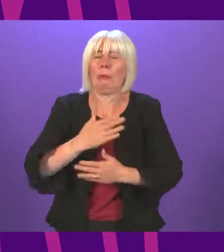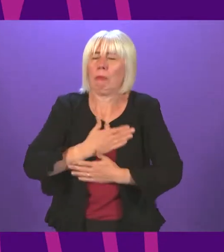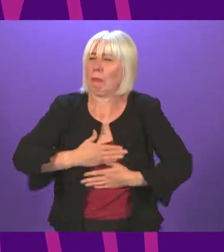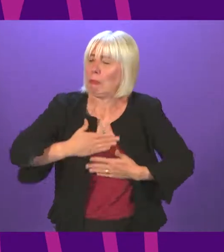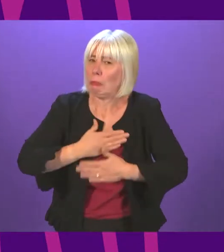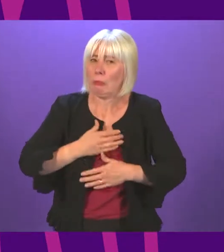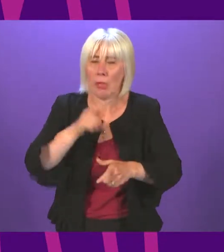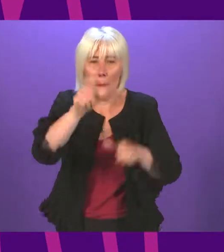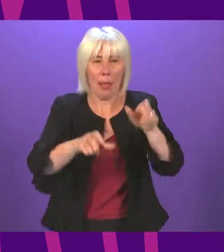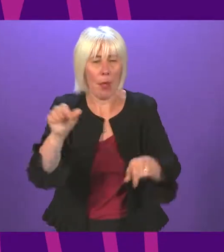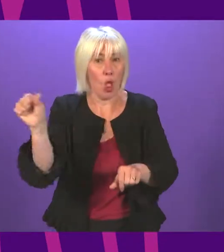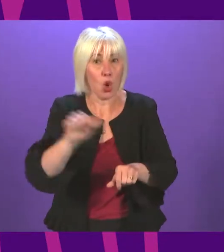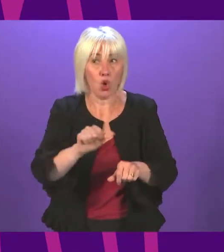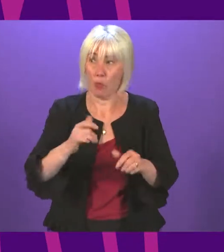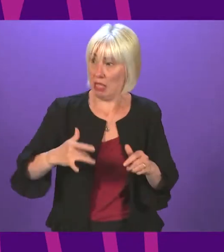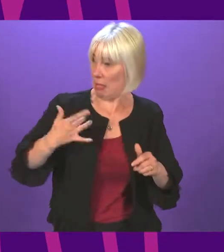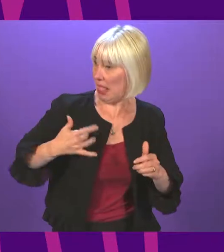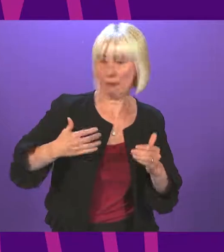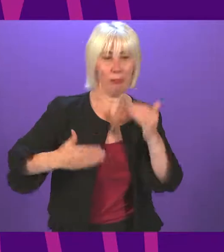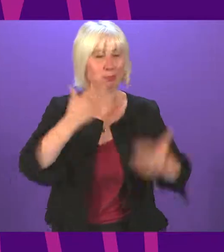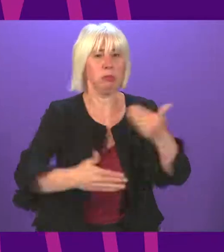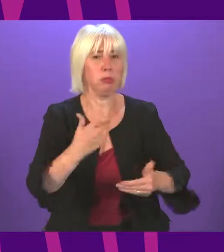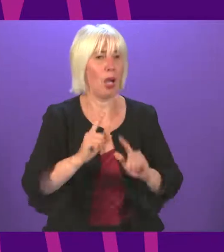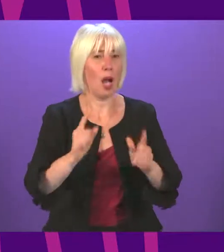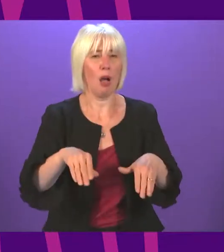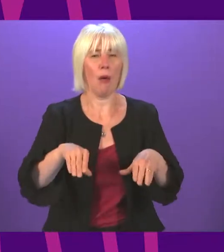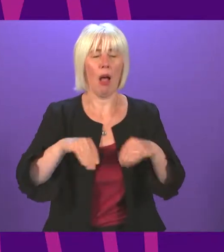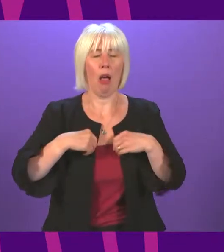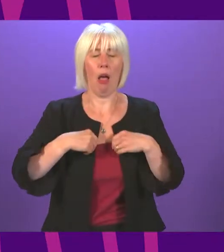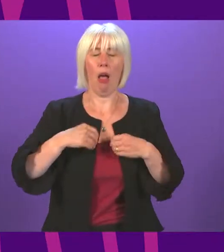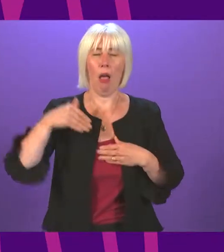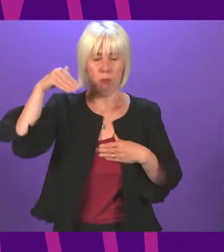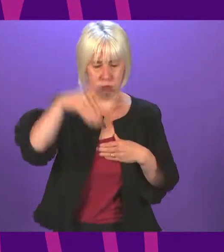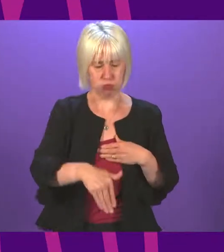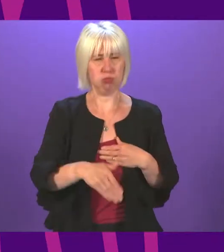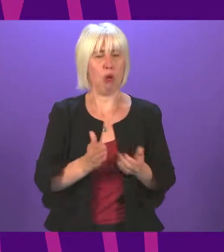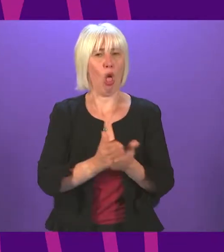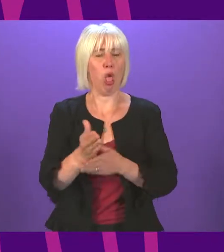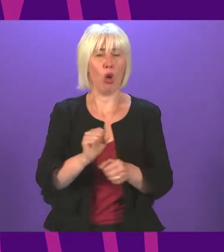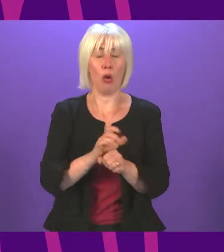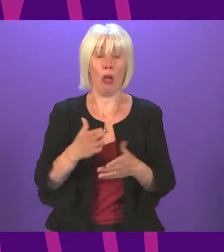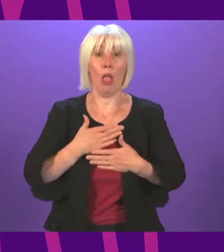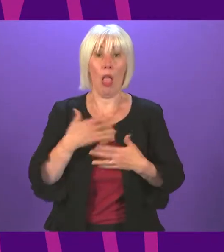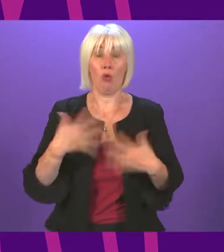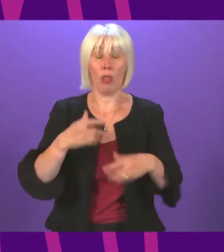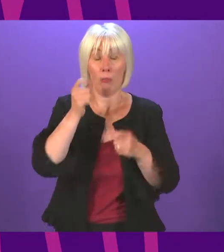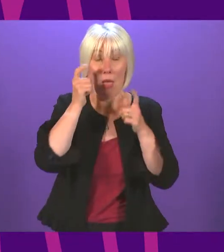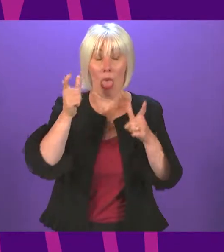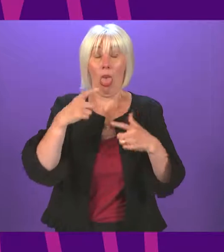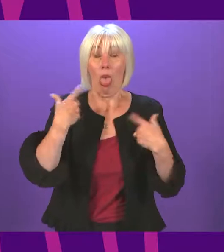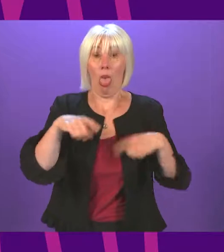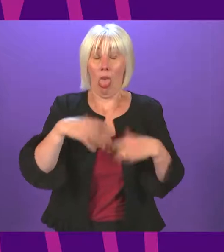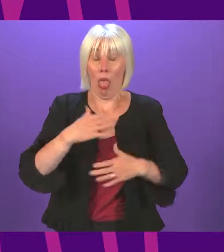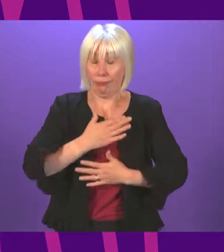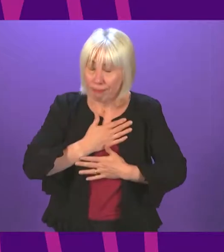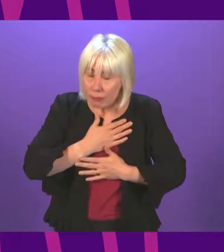should be in the prime of their life, laid low by this crushing condition, was an eye-opener. And frankly, it